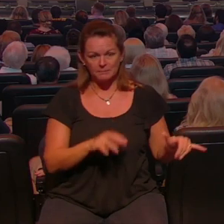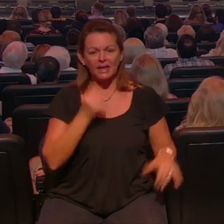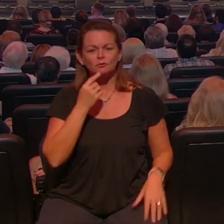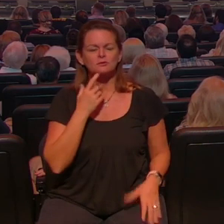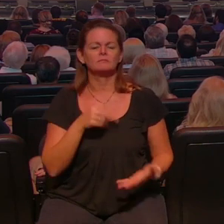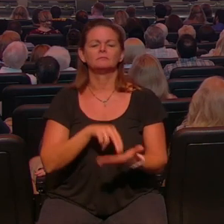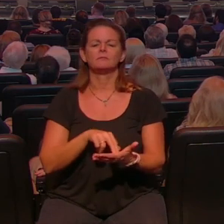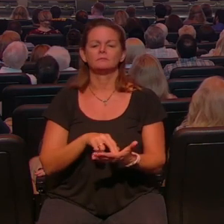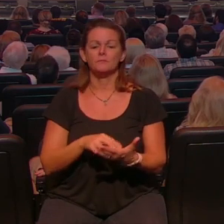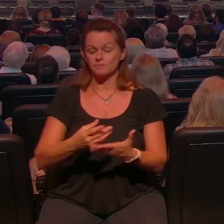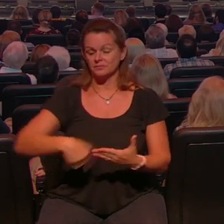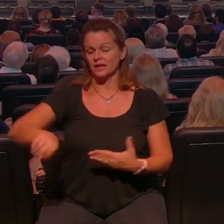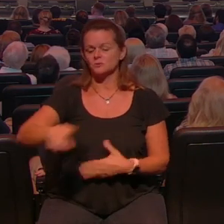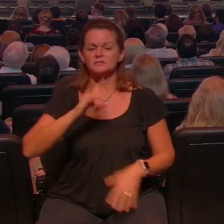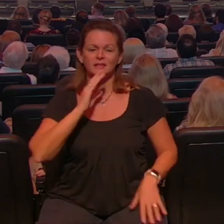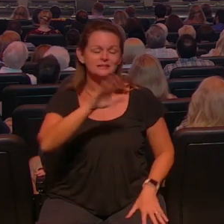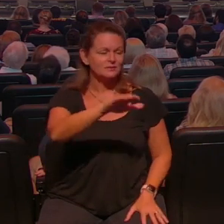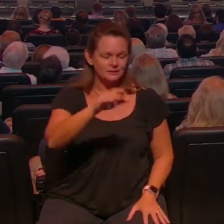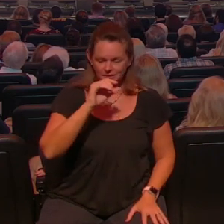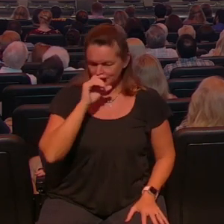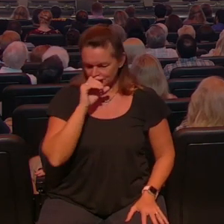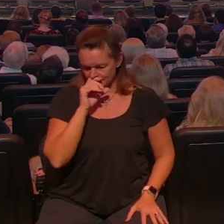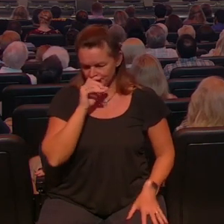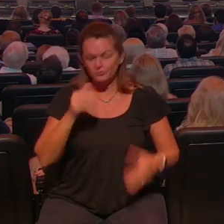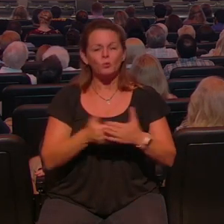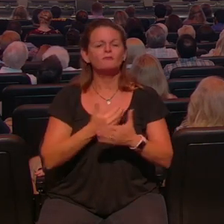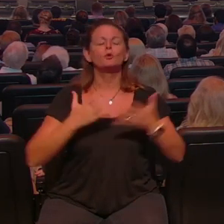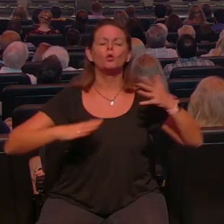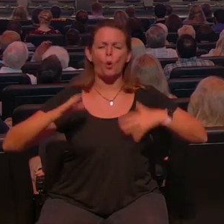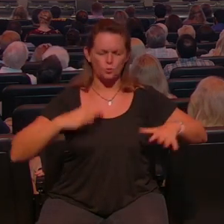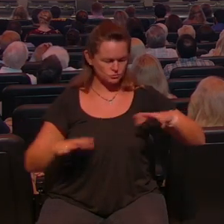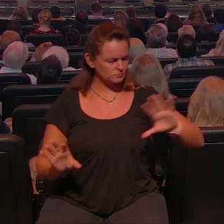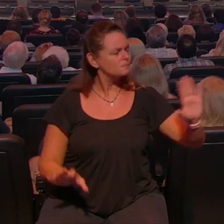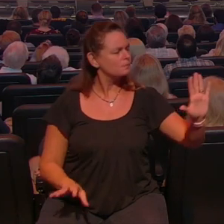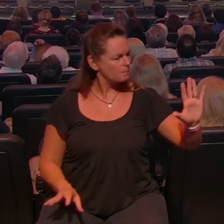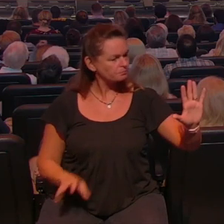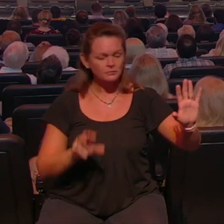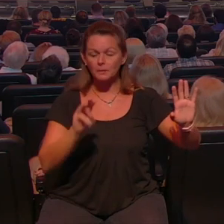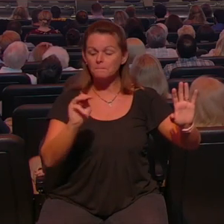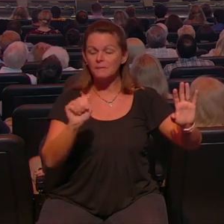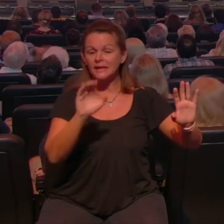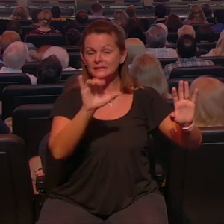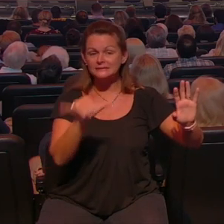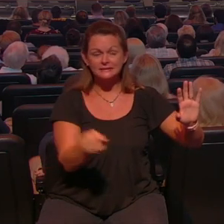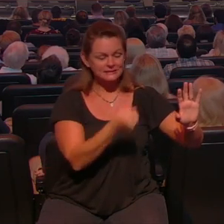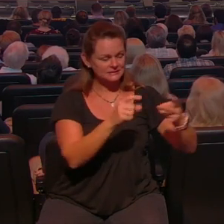up there next weekend and said now listen we got some new clothes from Macy's and Fifth Avenue